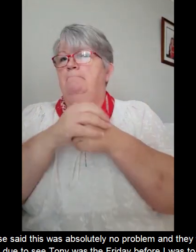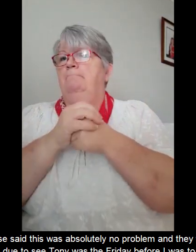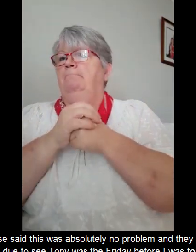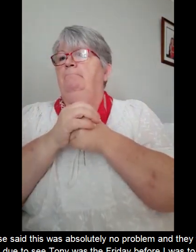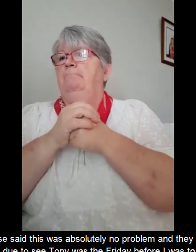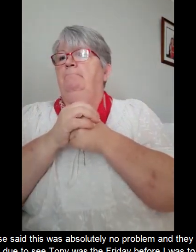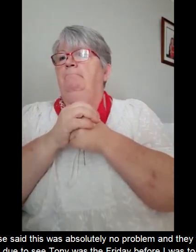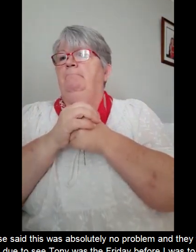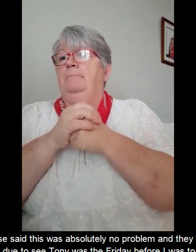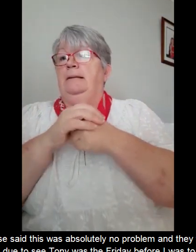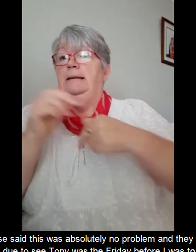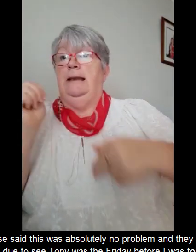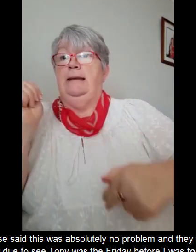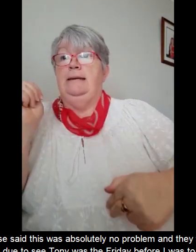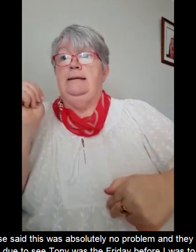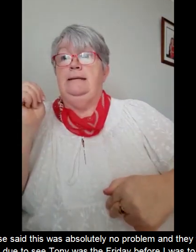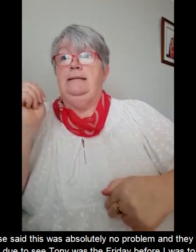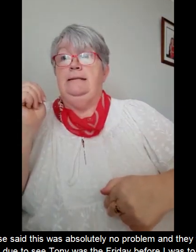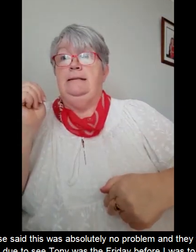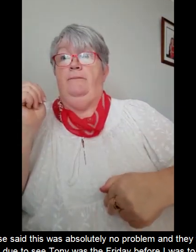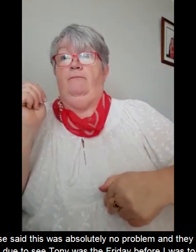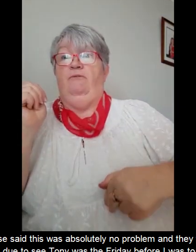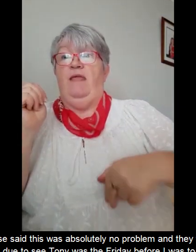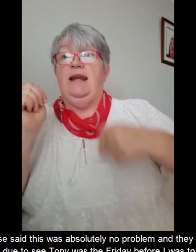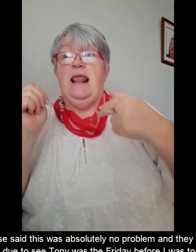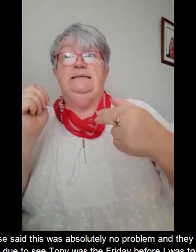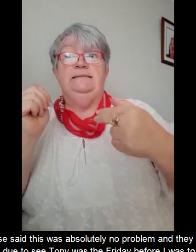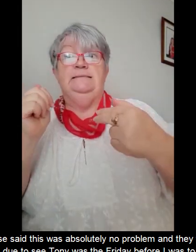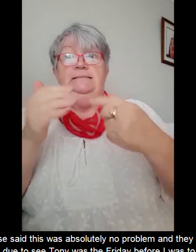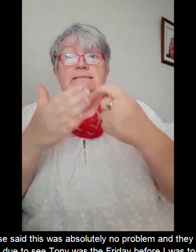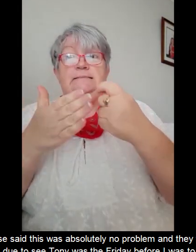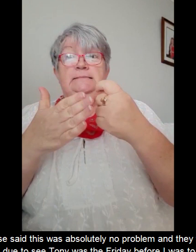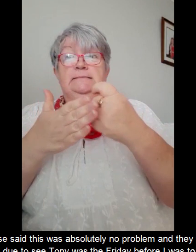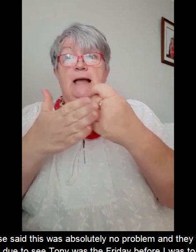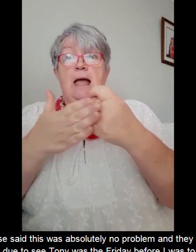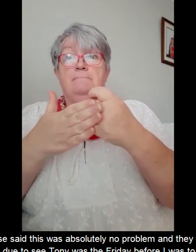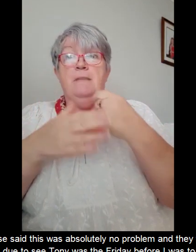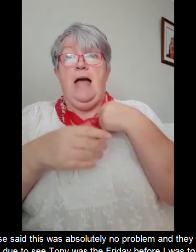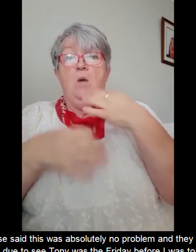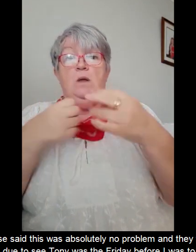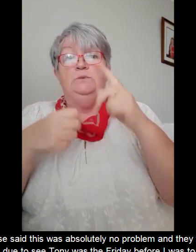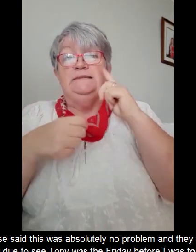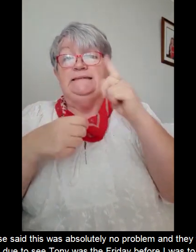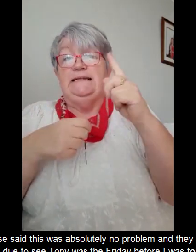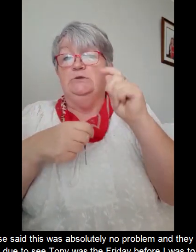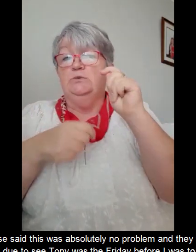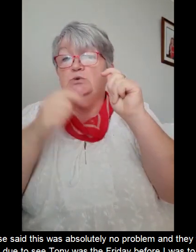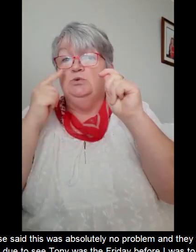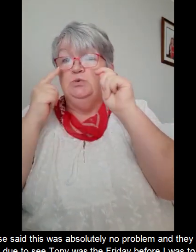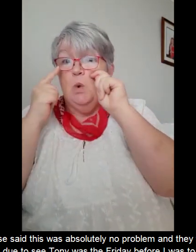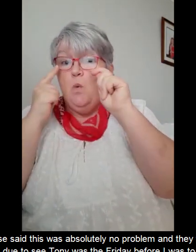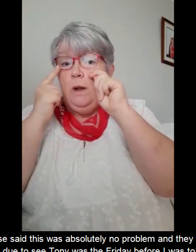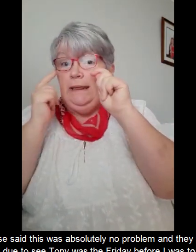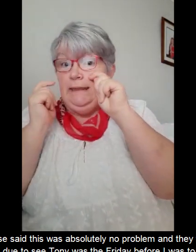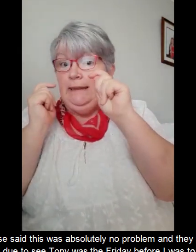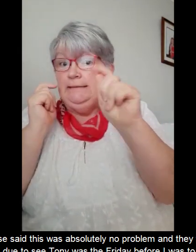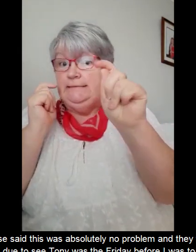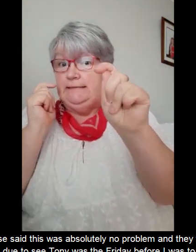and they would do that. So the next time I was due to see Tony was the Friday before I was to